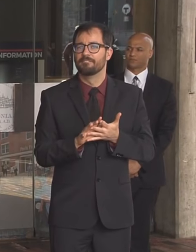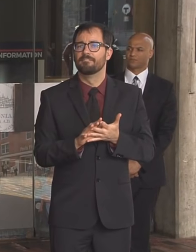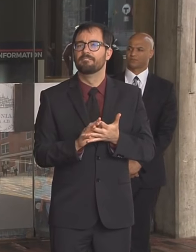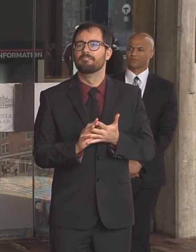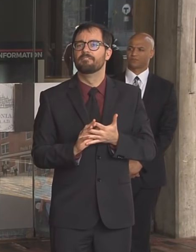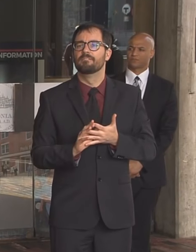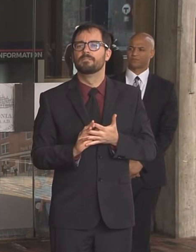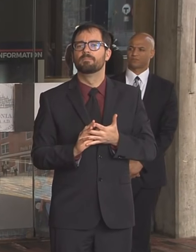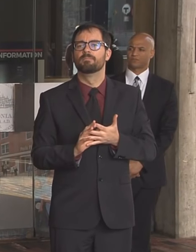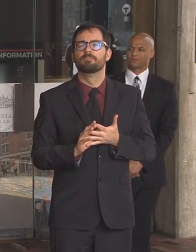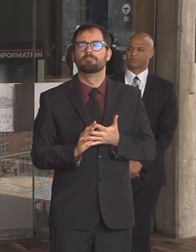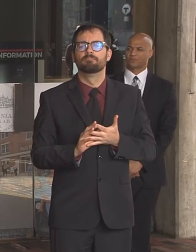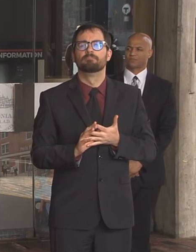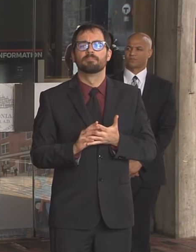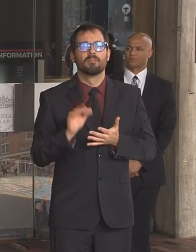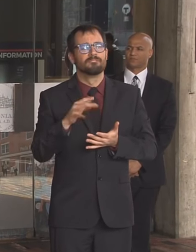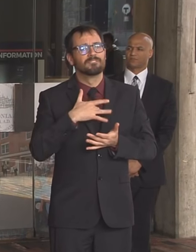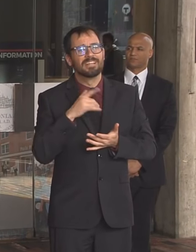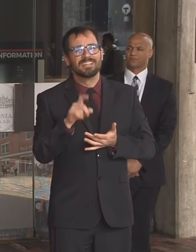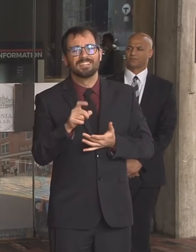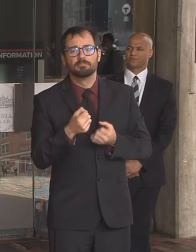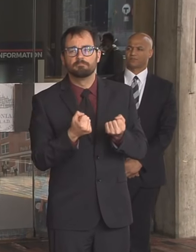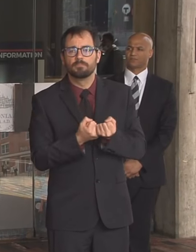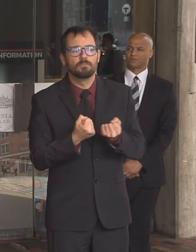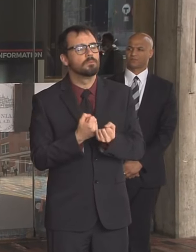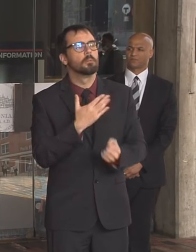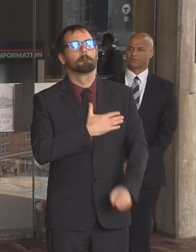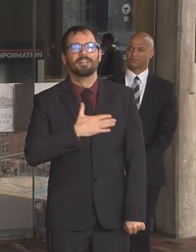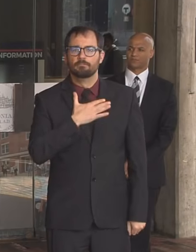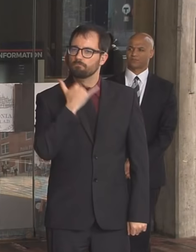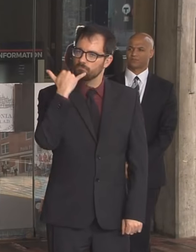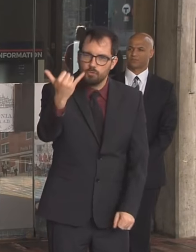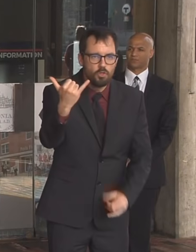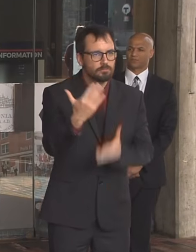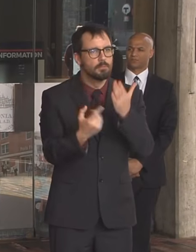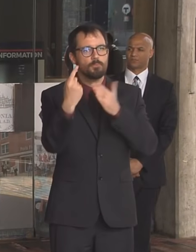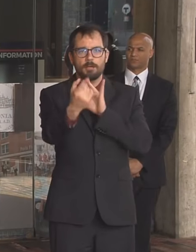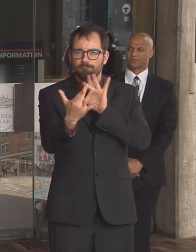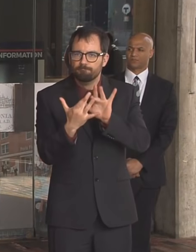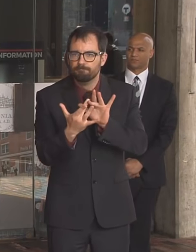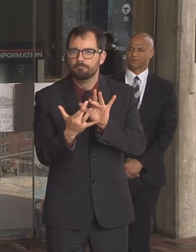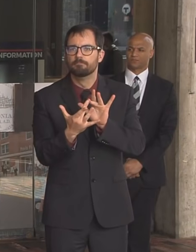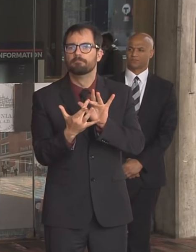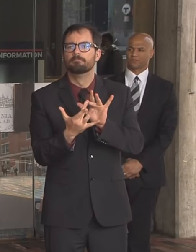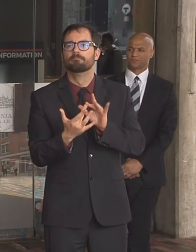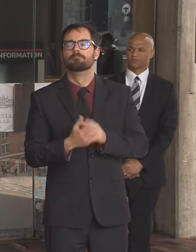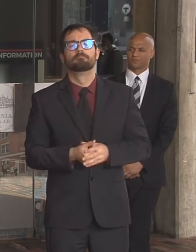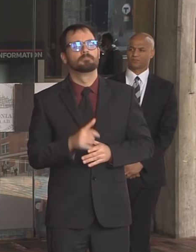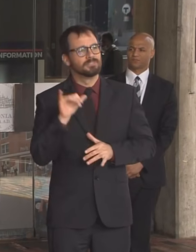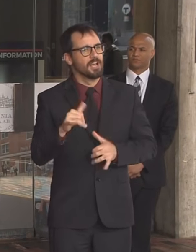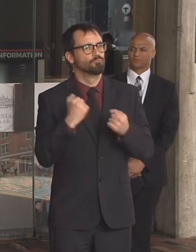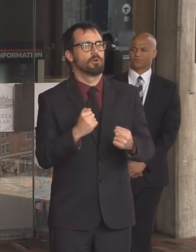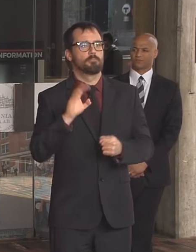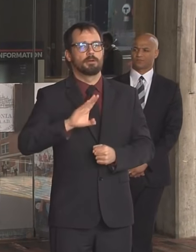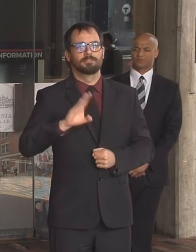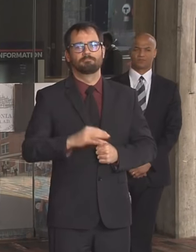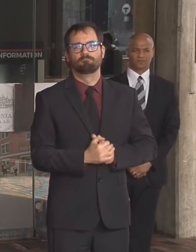let's stay strong in boston and let's keep moving forward with that i'll open up